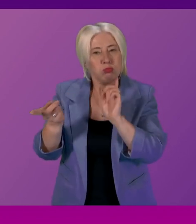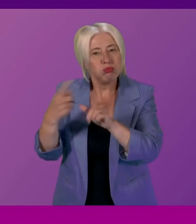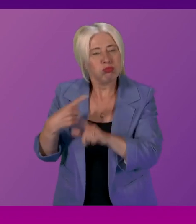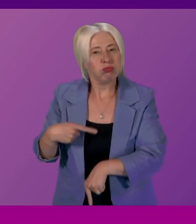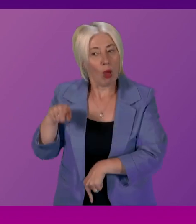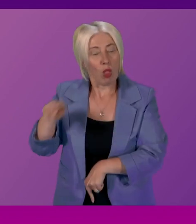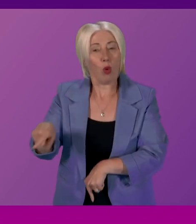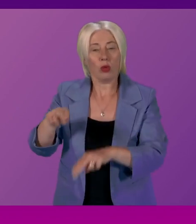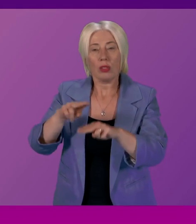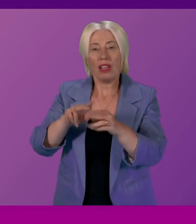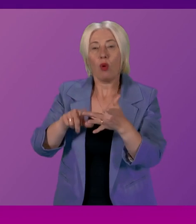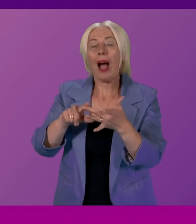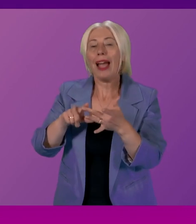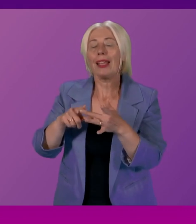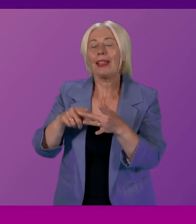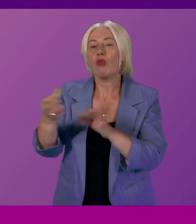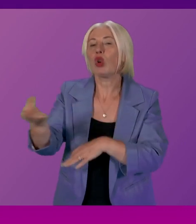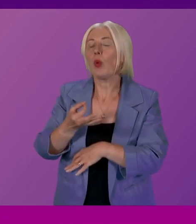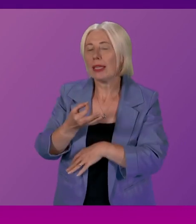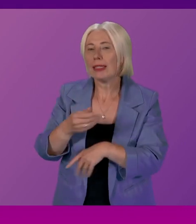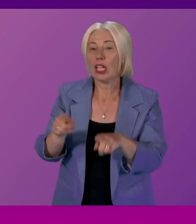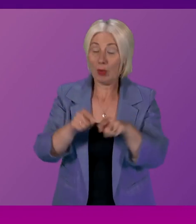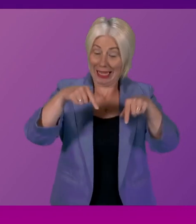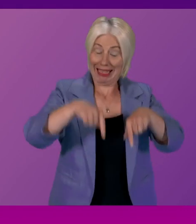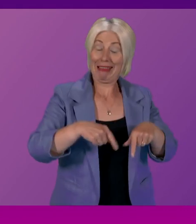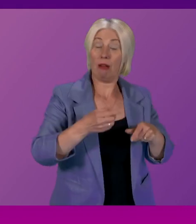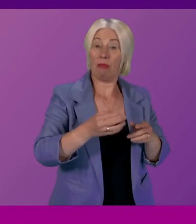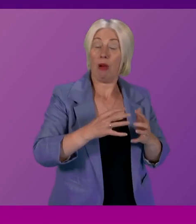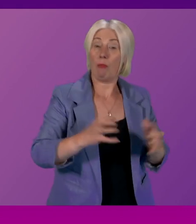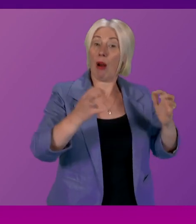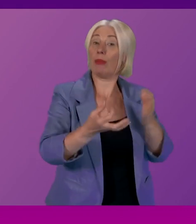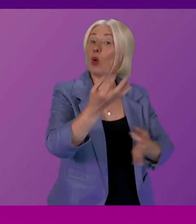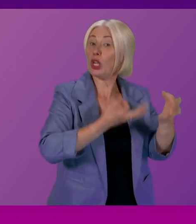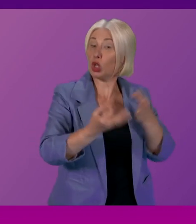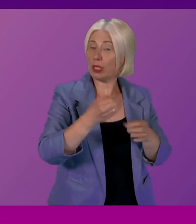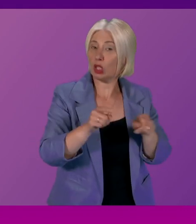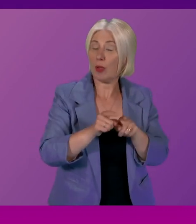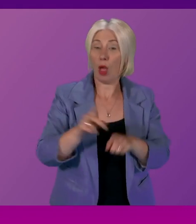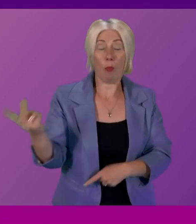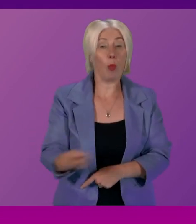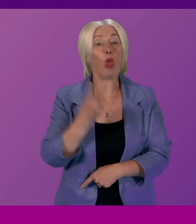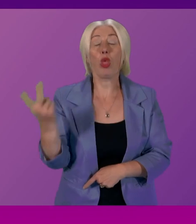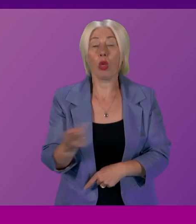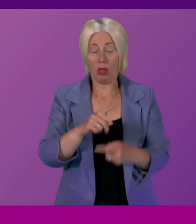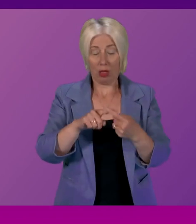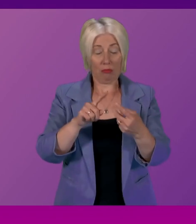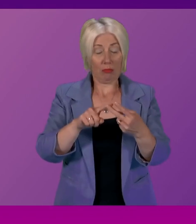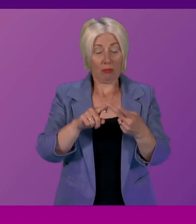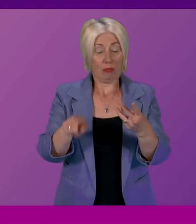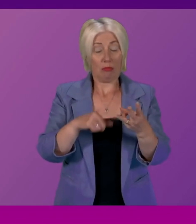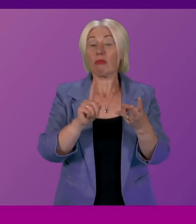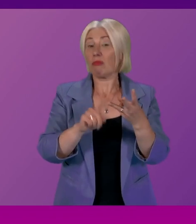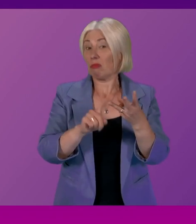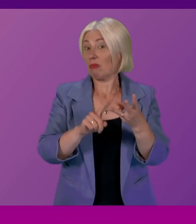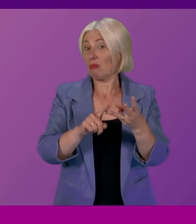freedom of information requests and also parliamentary questions. I suppose the third thing, because it's an FOIs parliamentary question, suppose the third thing was during